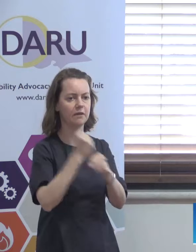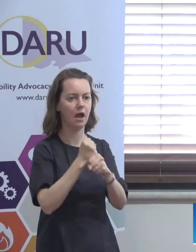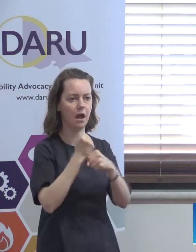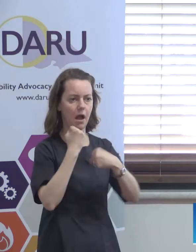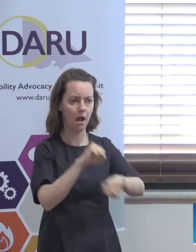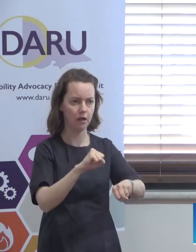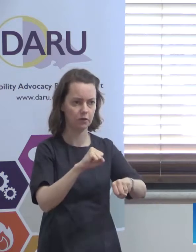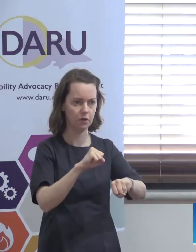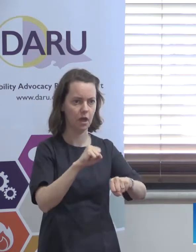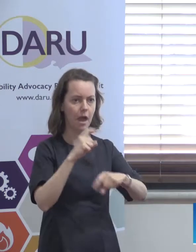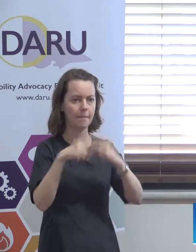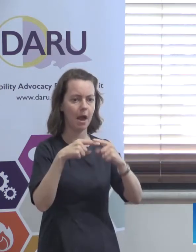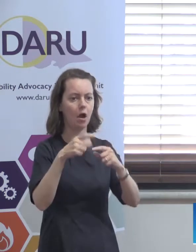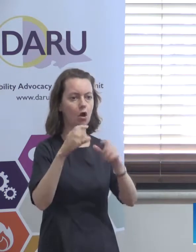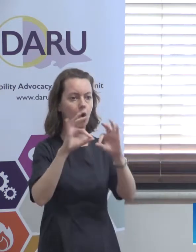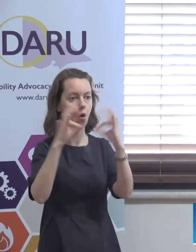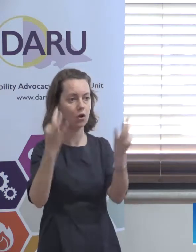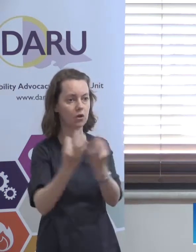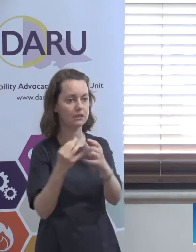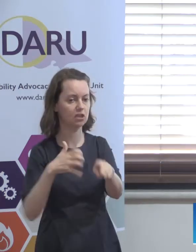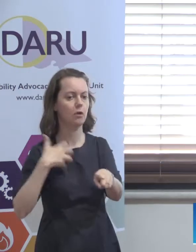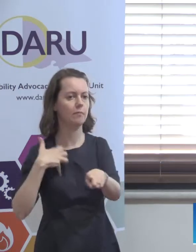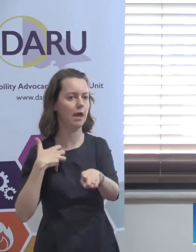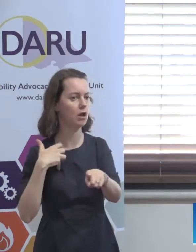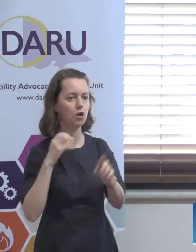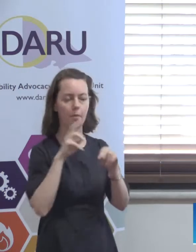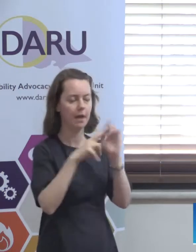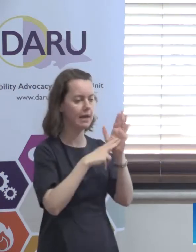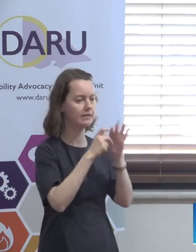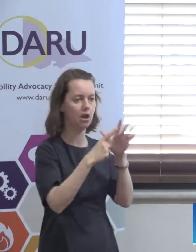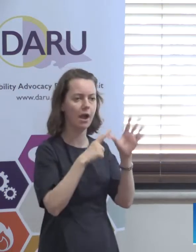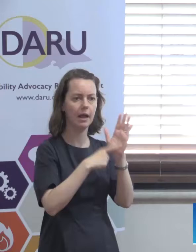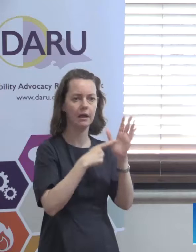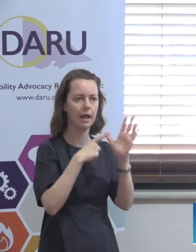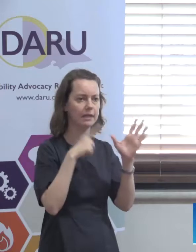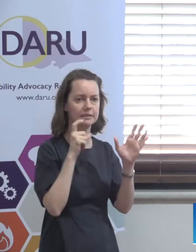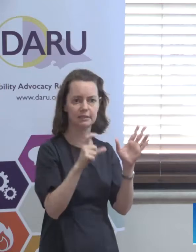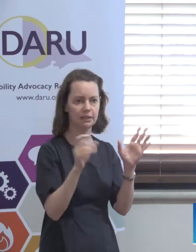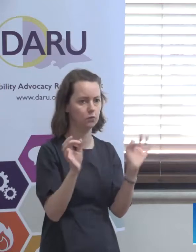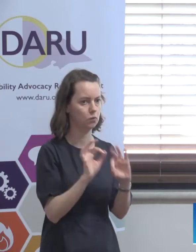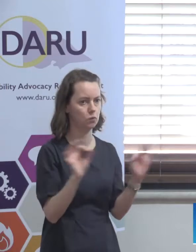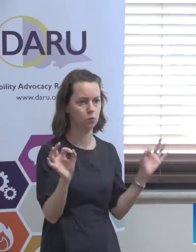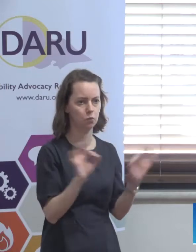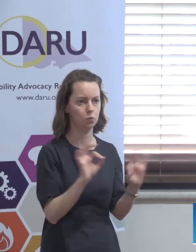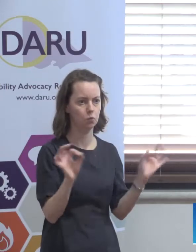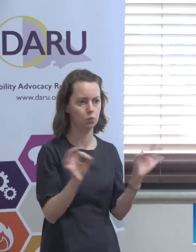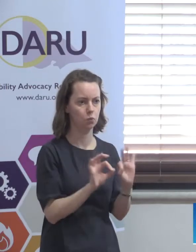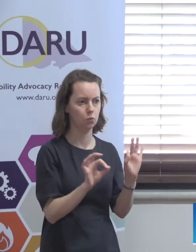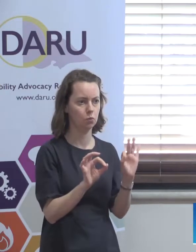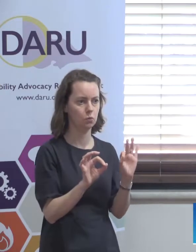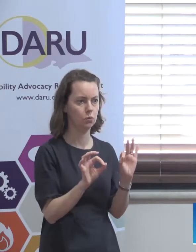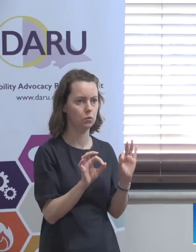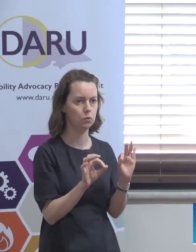it doesn't deal with complaints about the NDIA or the LACs because the local area coordinators are partner agencies under the commission,